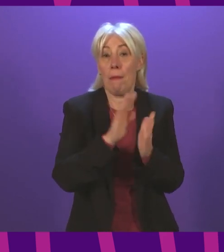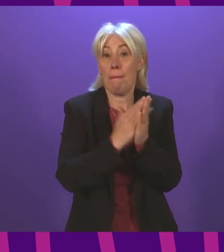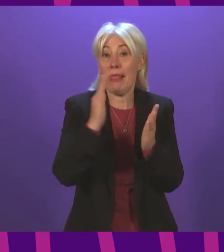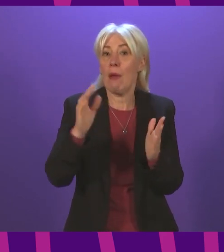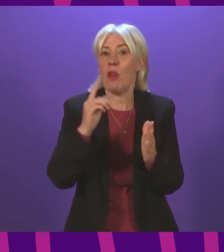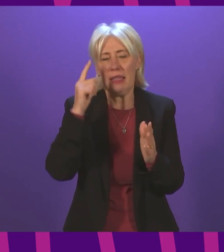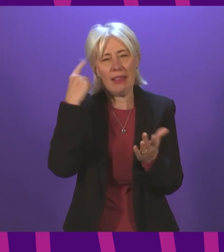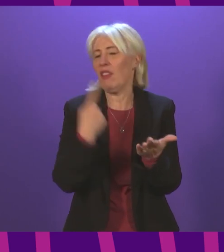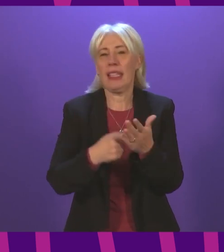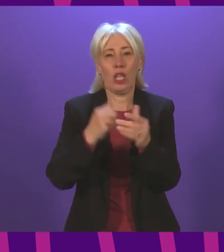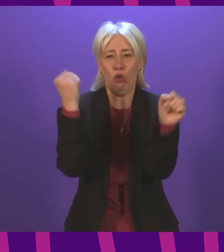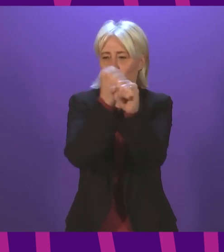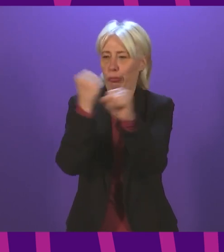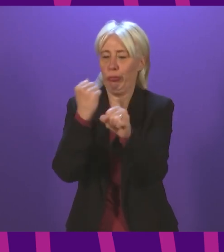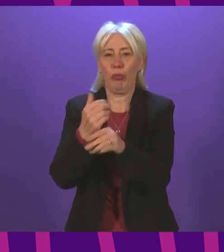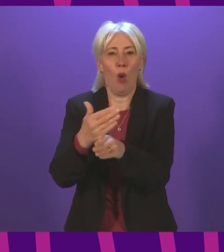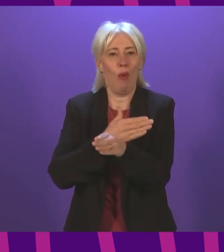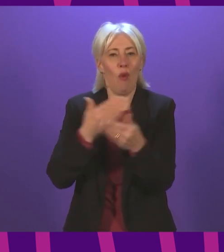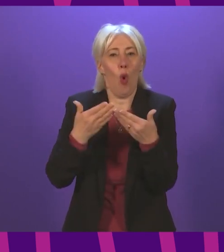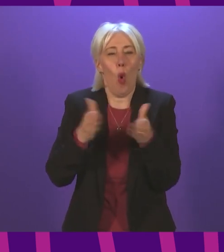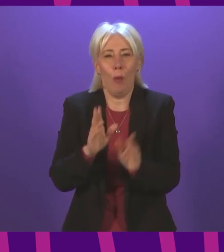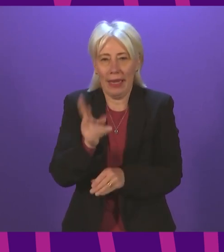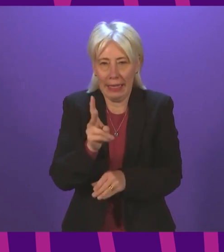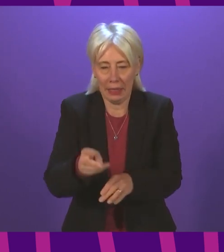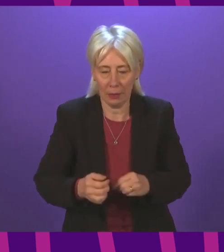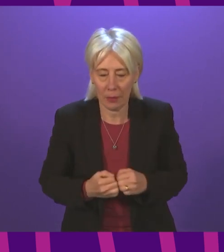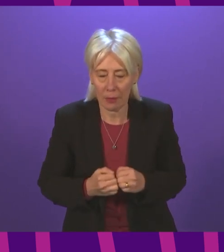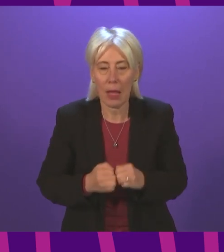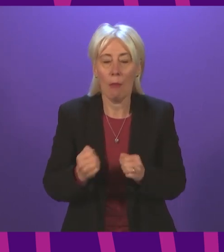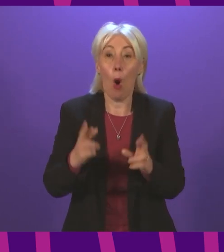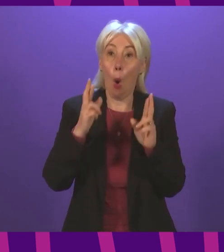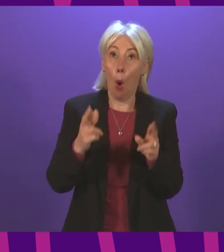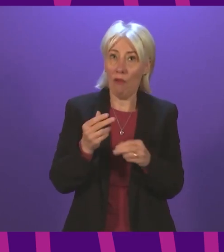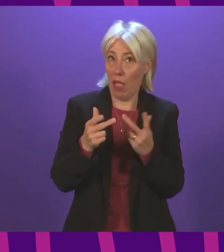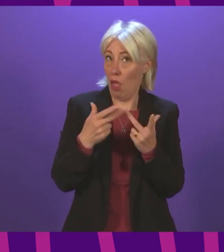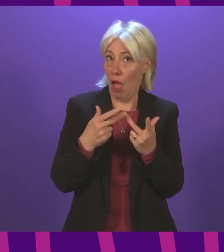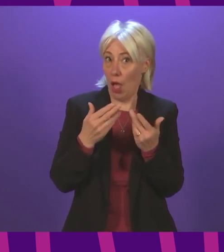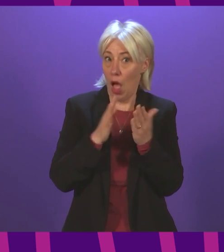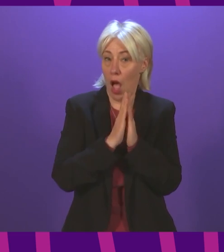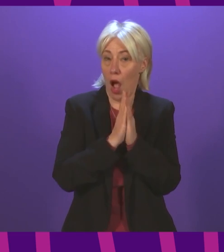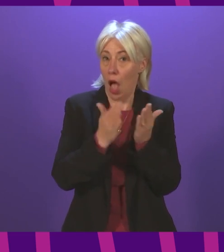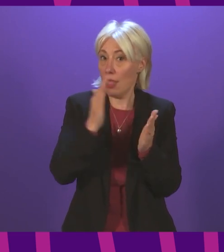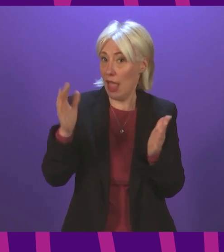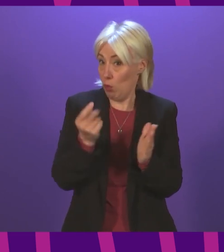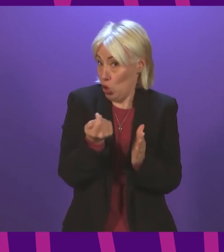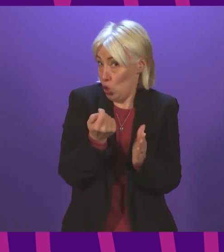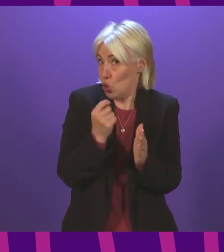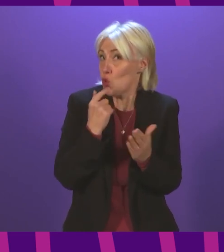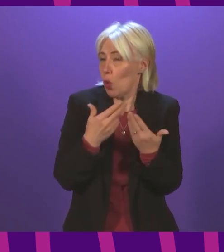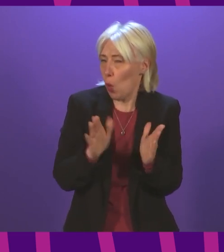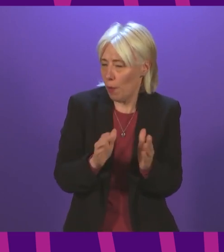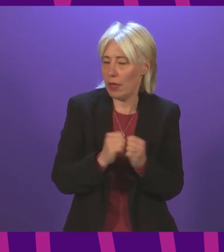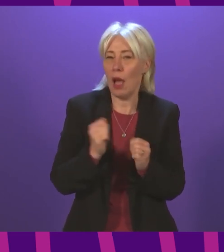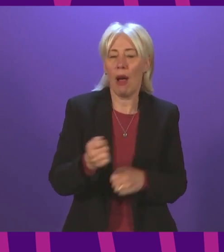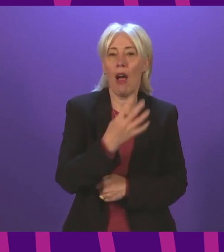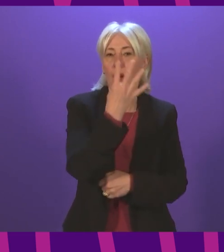before reopening. However, I hope that most of the others will reopen soon. I can say, though, that of the